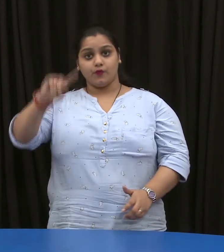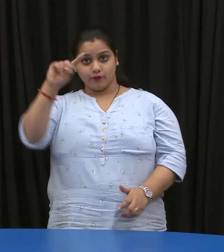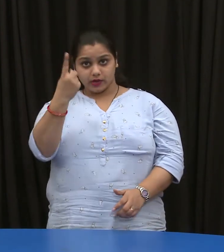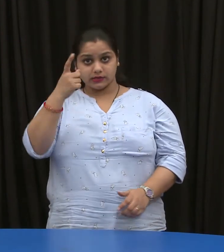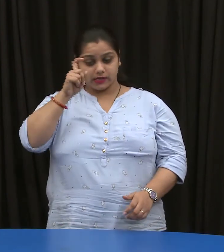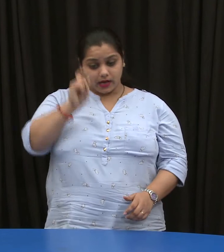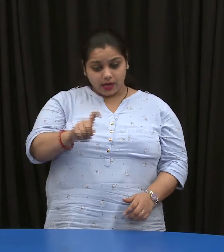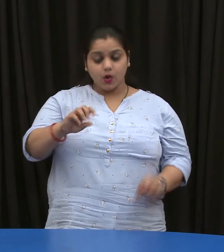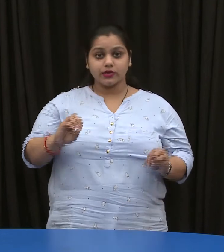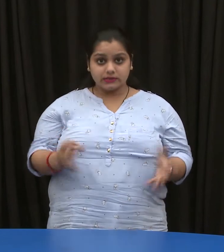Start button.